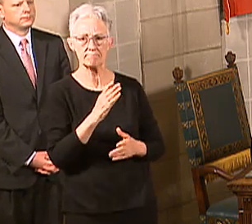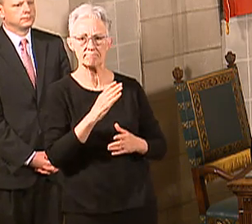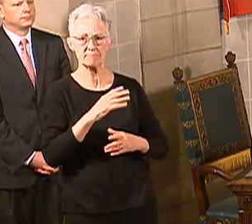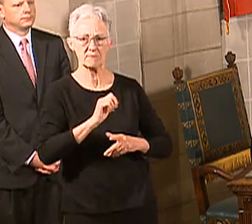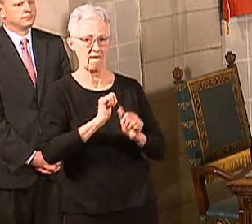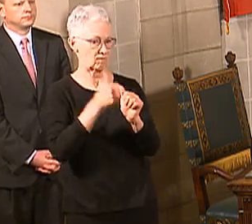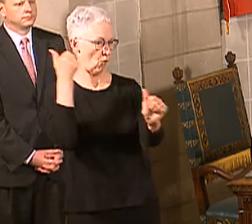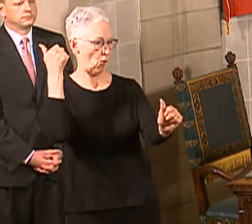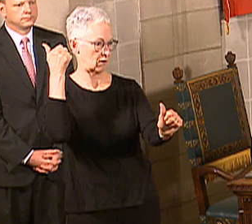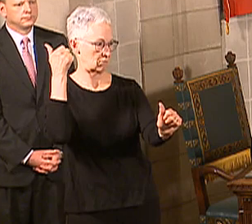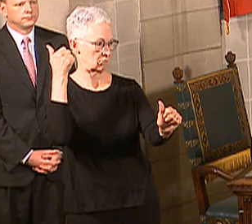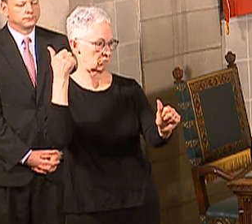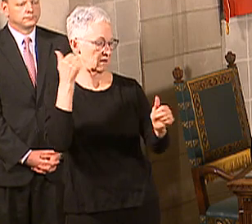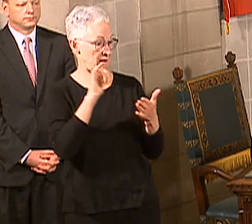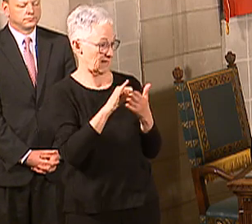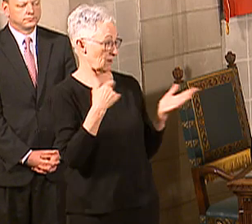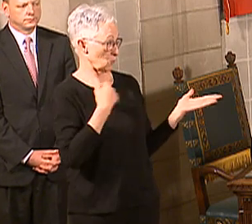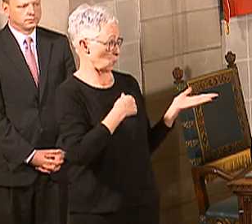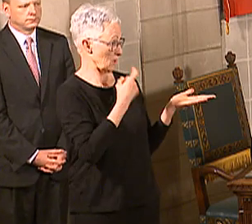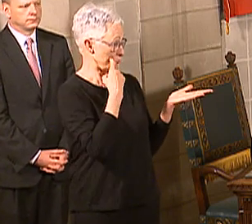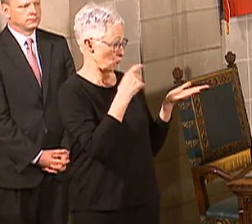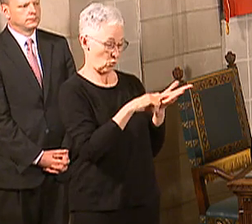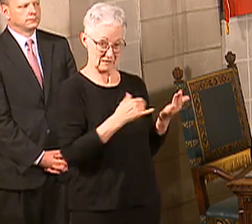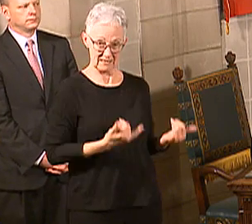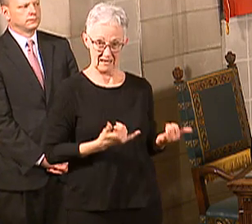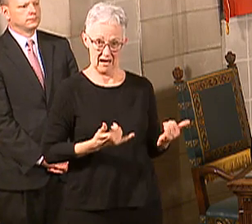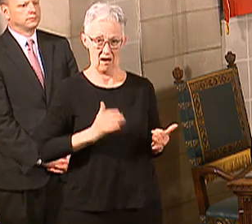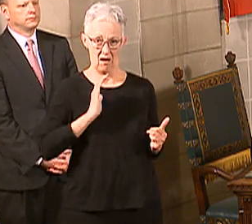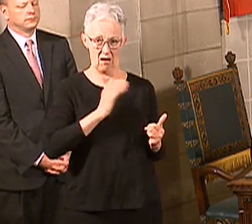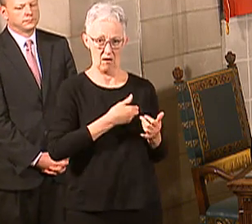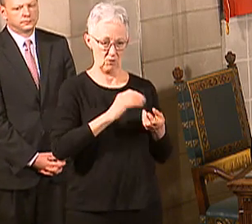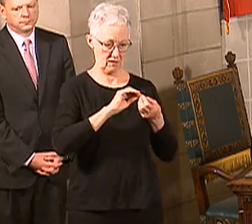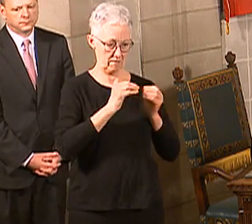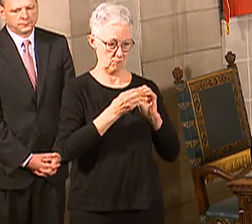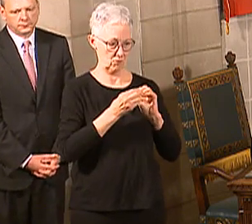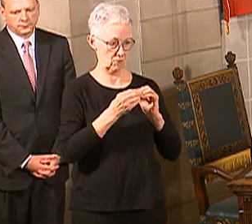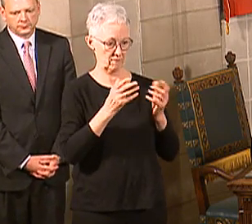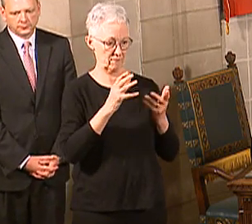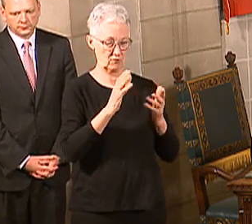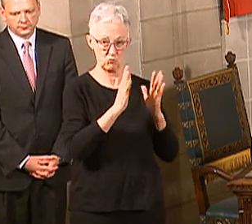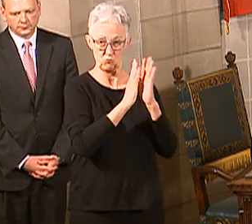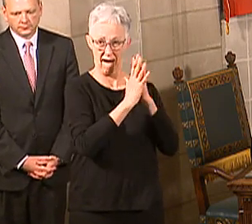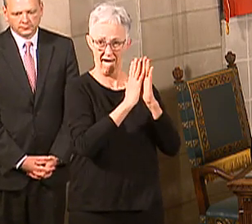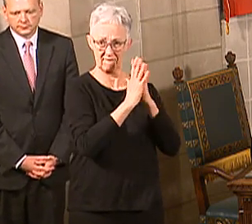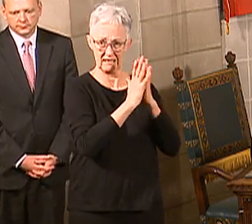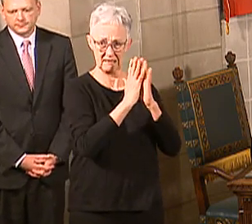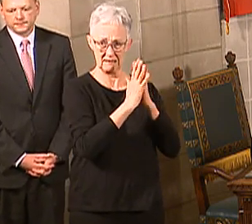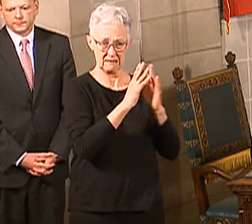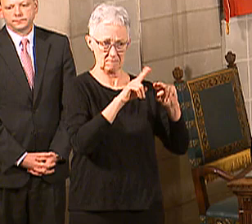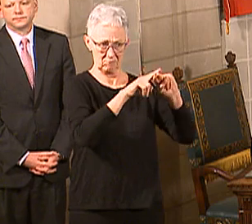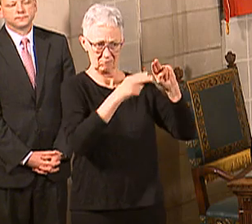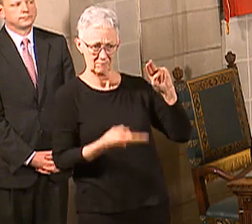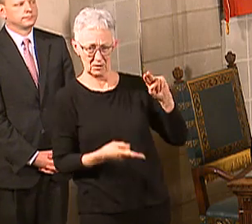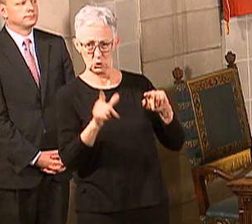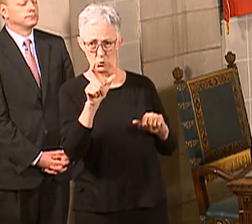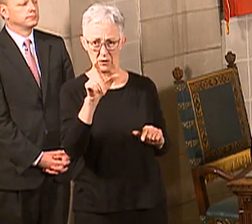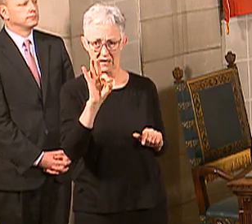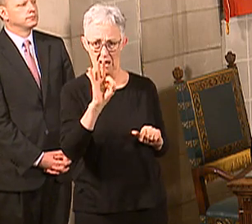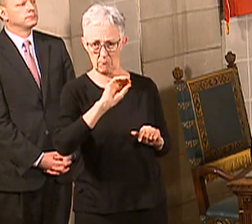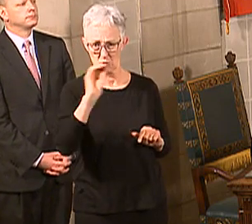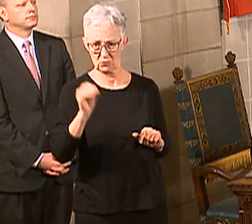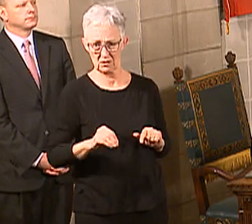with our traffic counts down 29%, and that being primarily with passenger traffic, not the truck traffic.